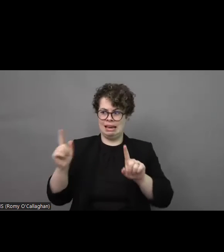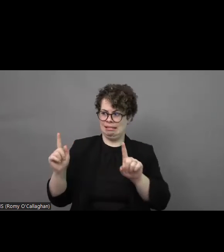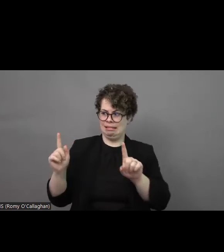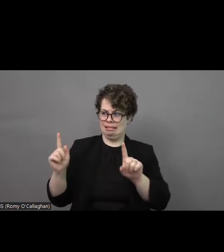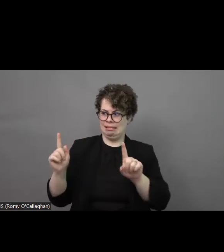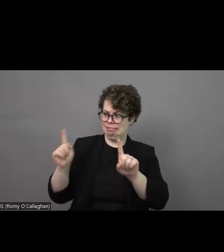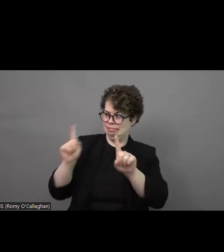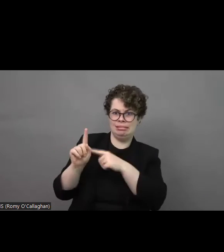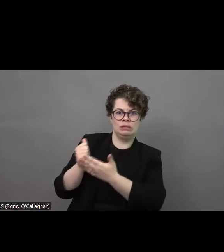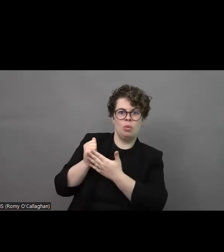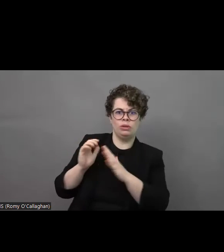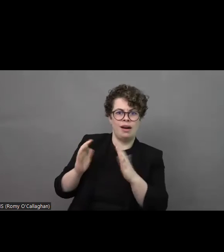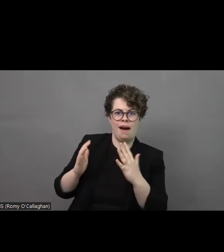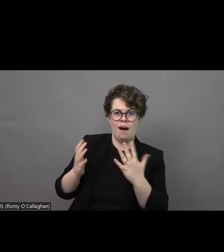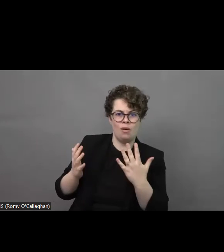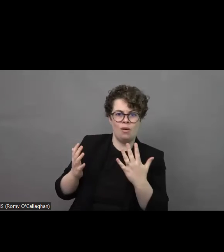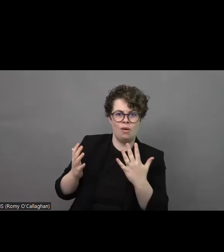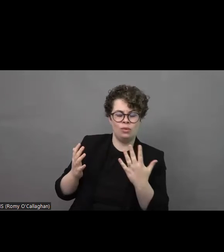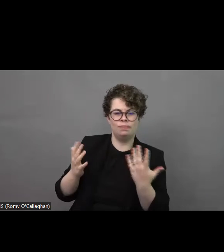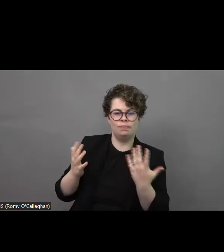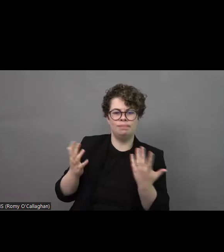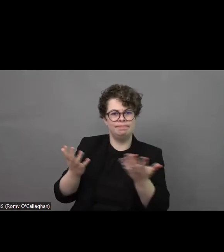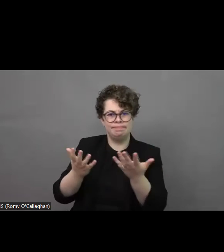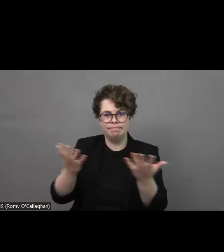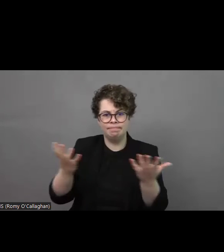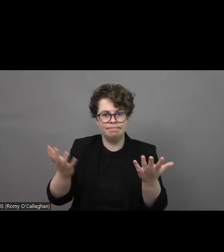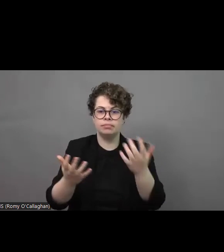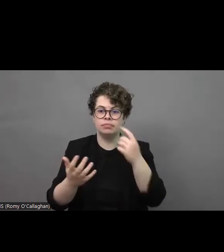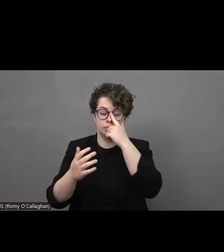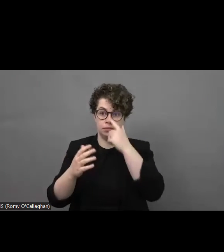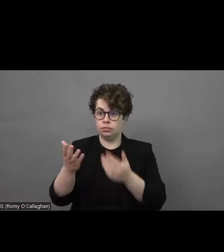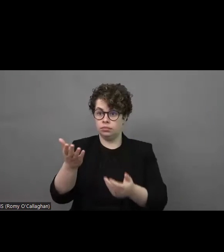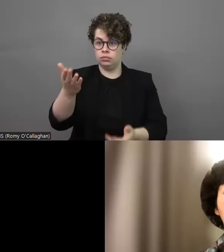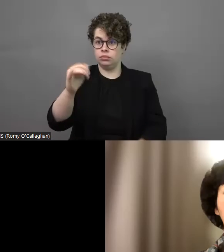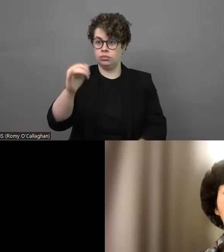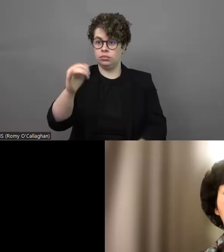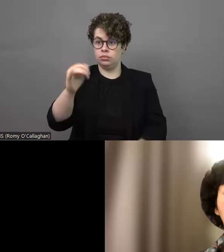I don't know if Yulio or Razia you can comment on that